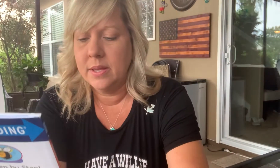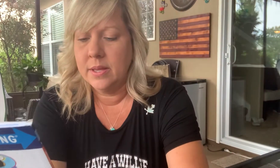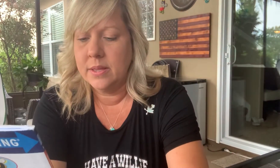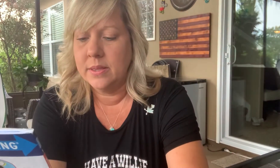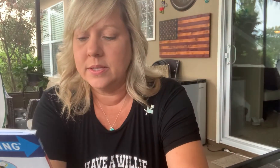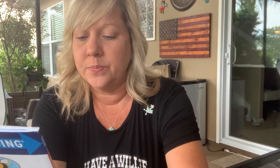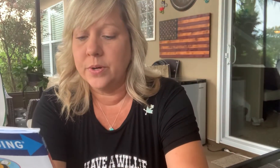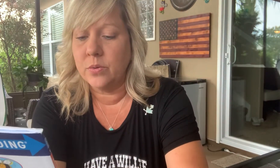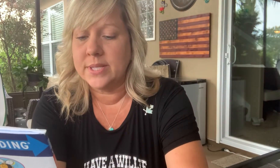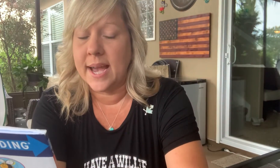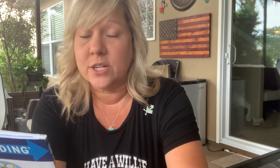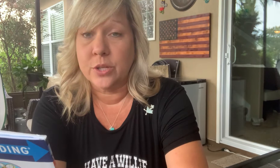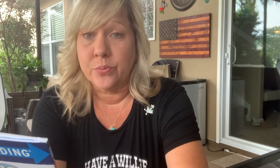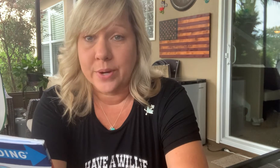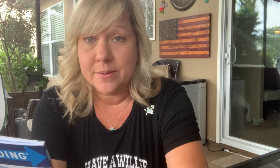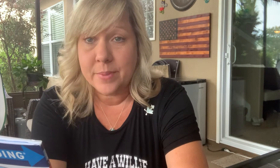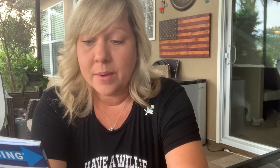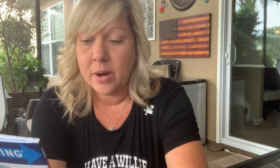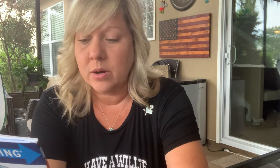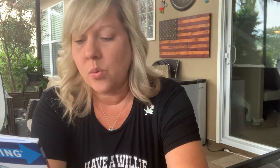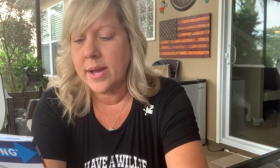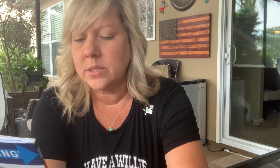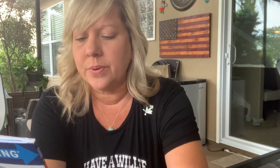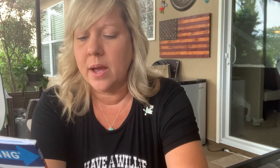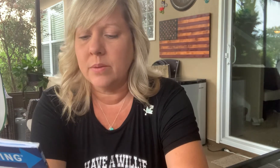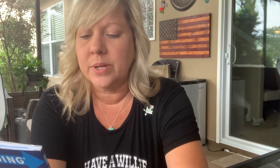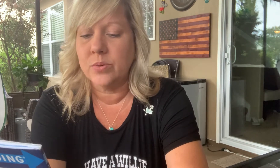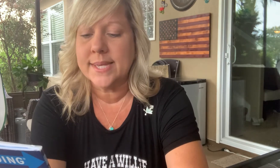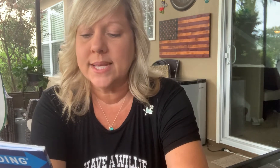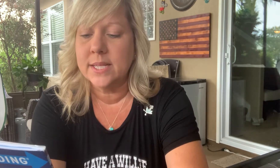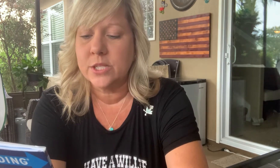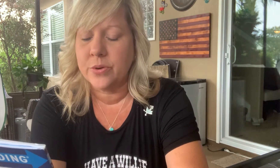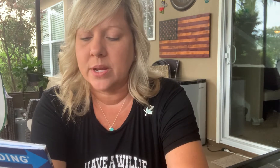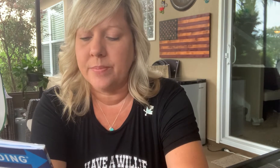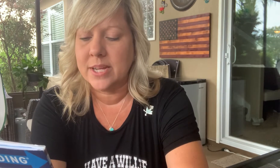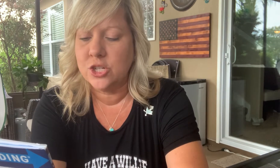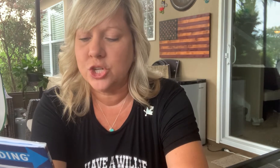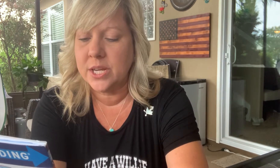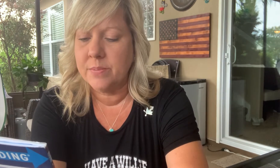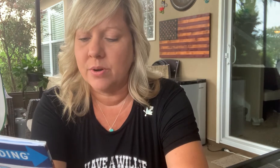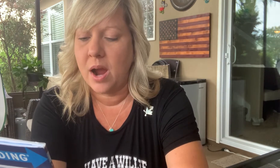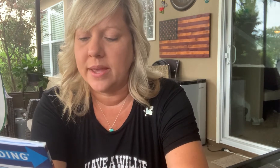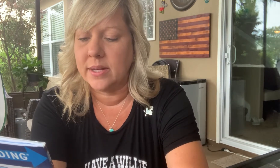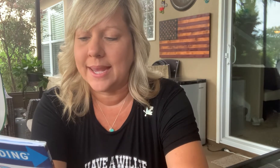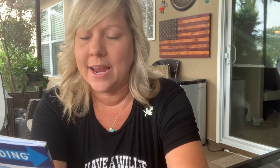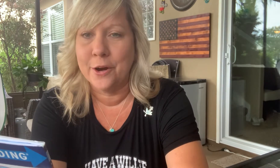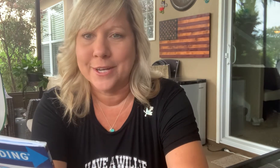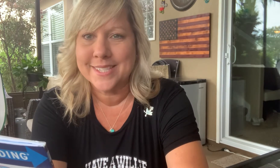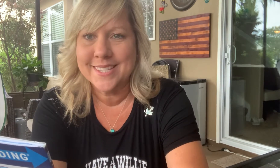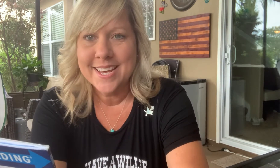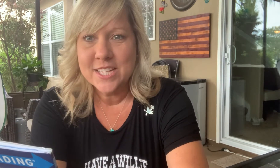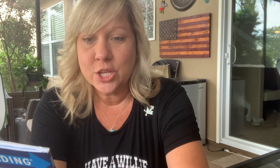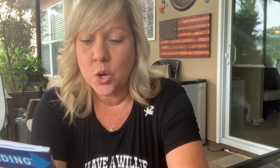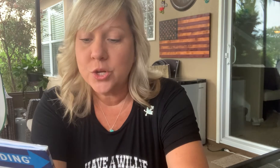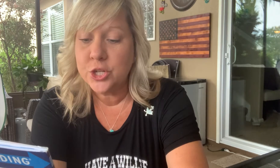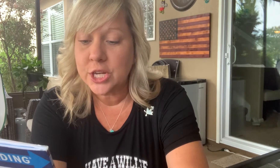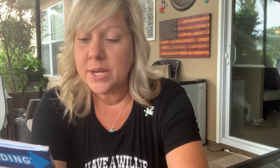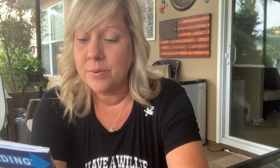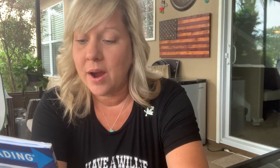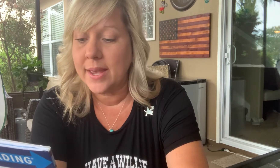This book was actually written by Margaret Wise Brown but it was illustrated by G. Brian Karras. So G. Brian